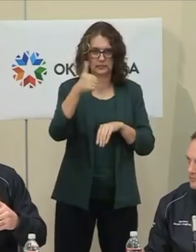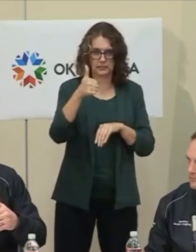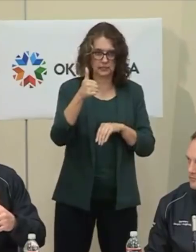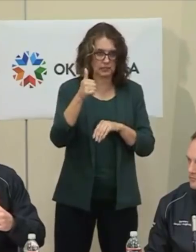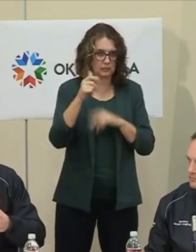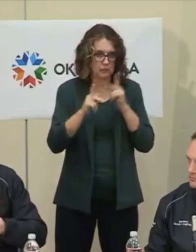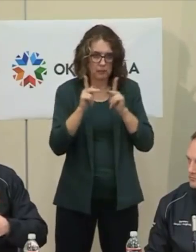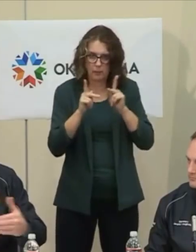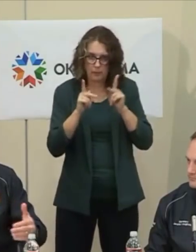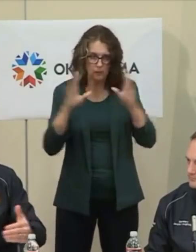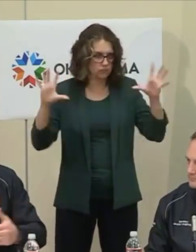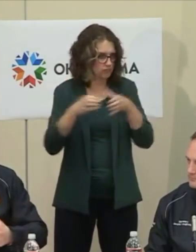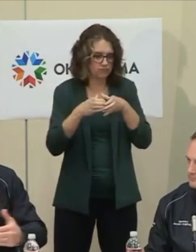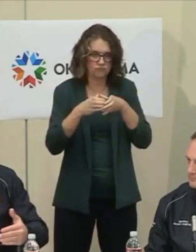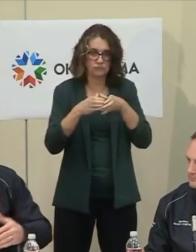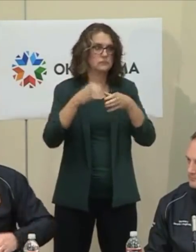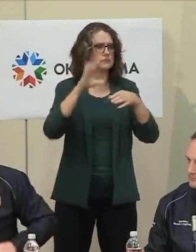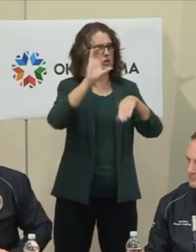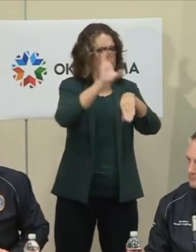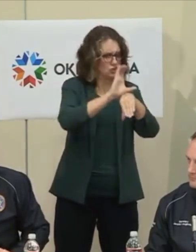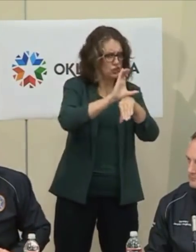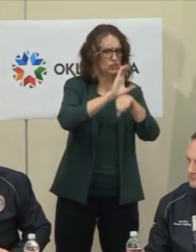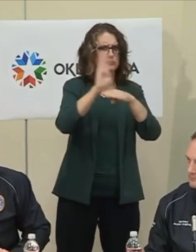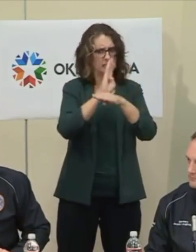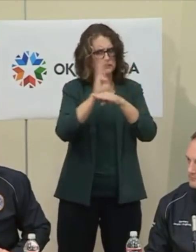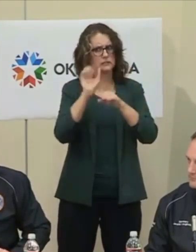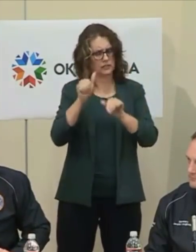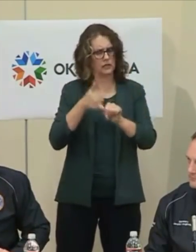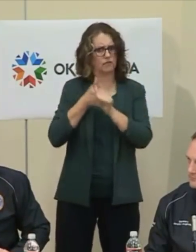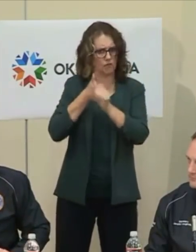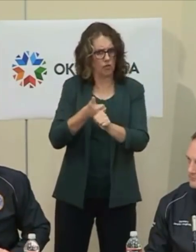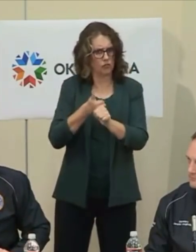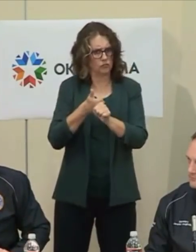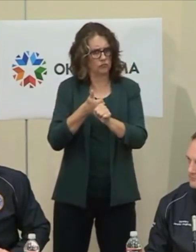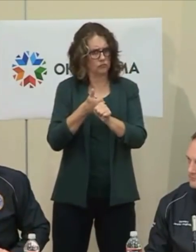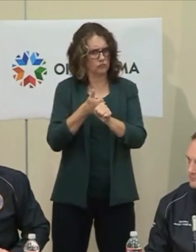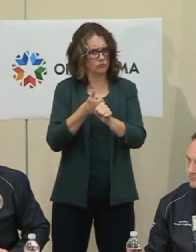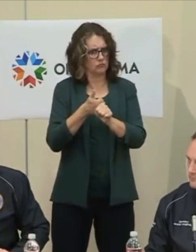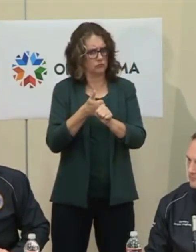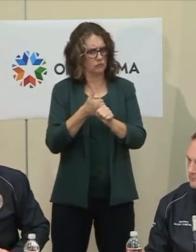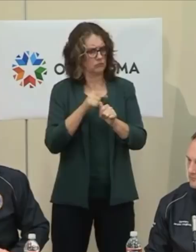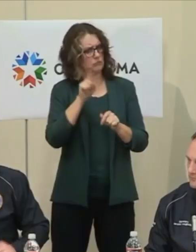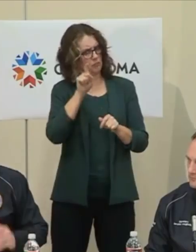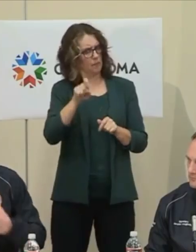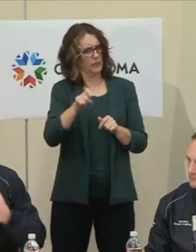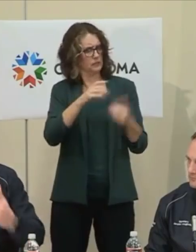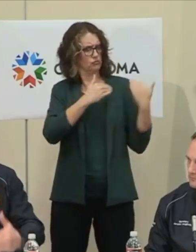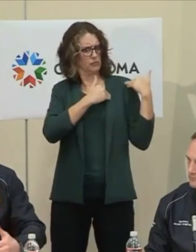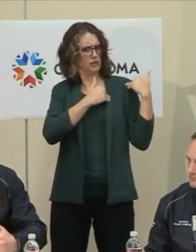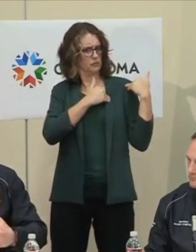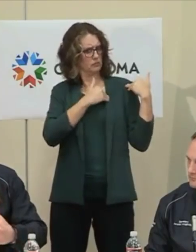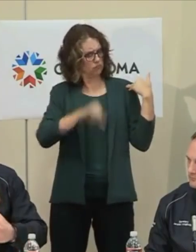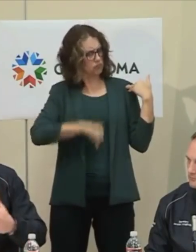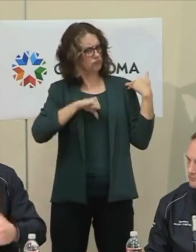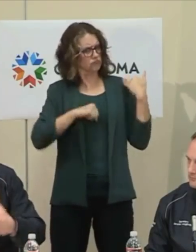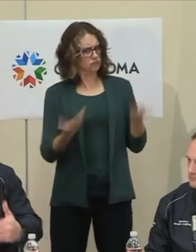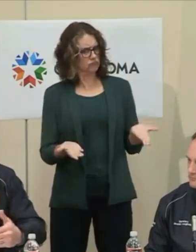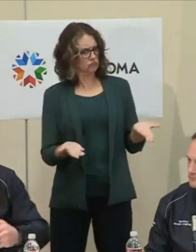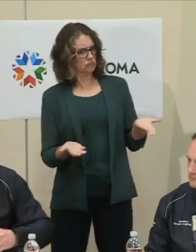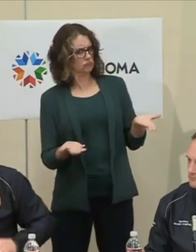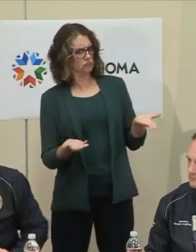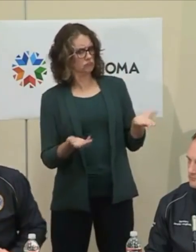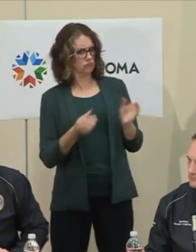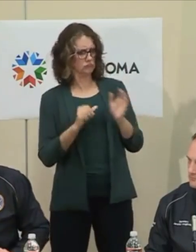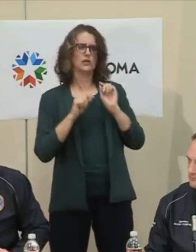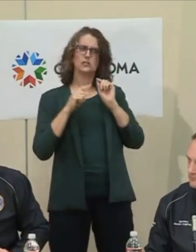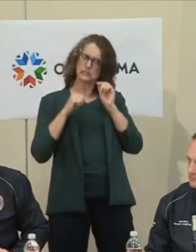are doing that on their own and being very responsible. And so that's why I'm so proud, and that's why I want to keep reiterating